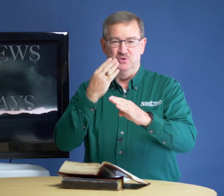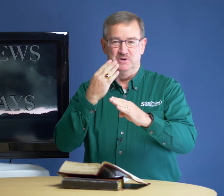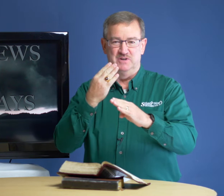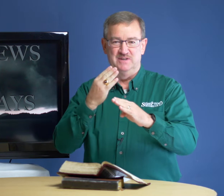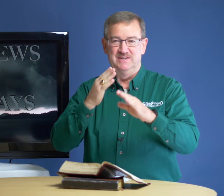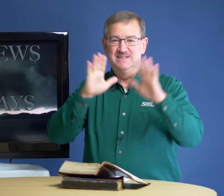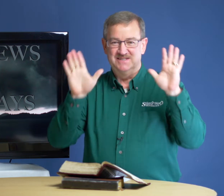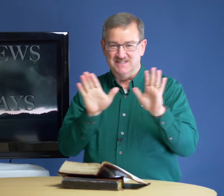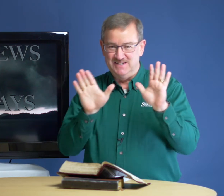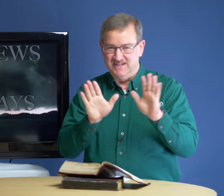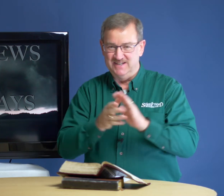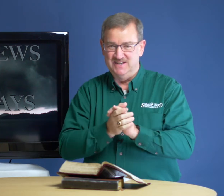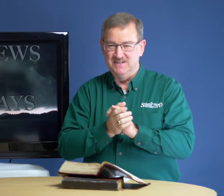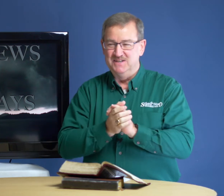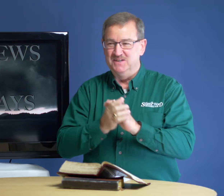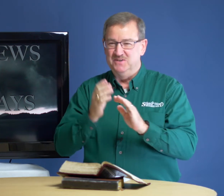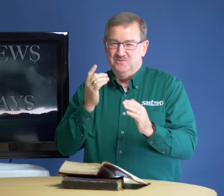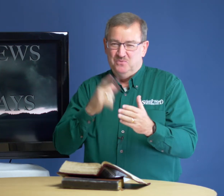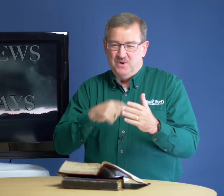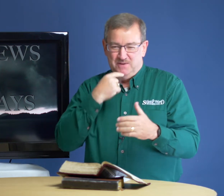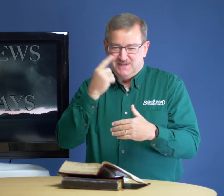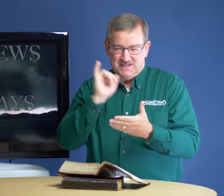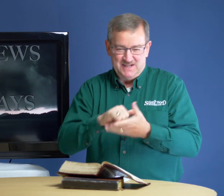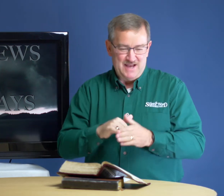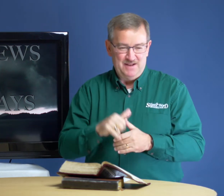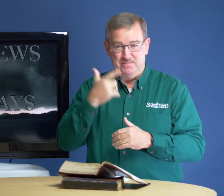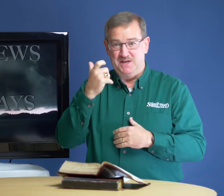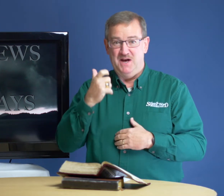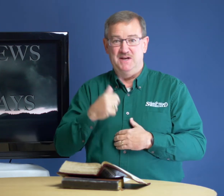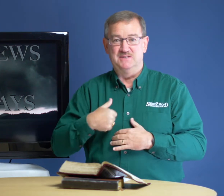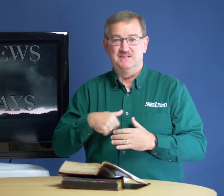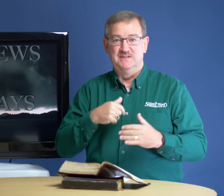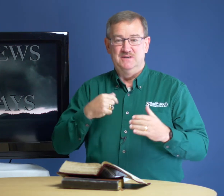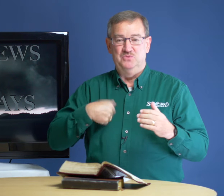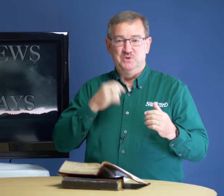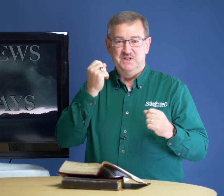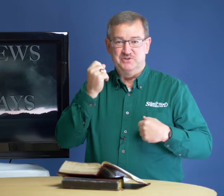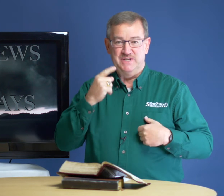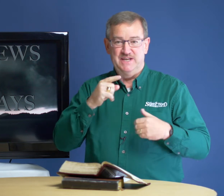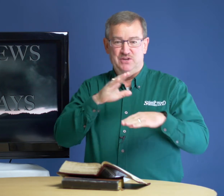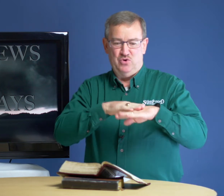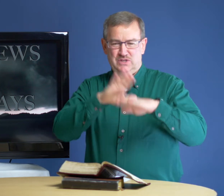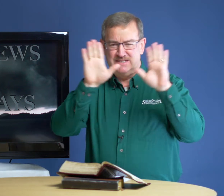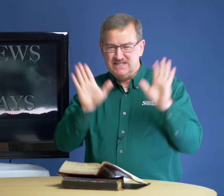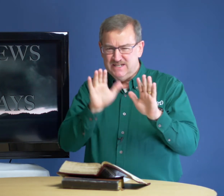Sunday. Why am I saying that? Because we understand on Sunday,